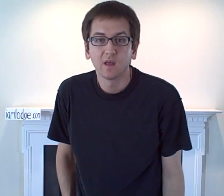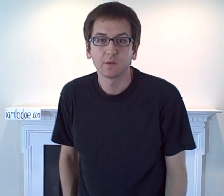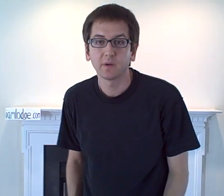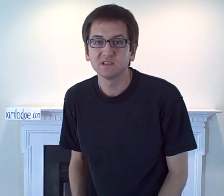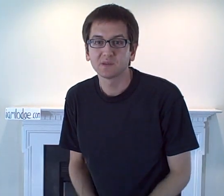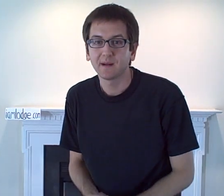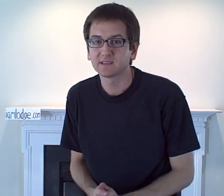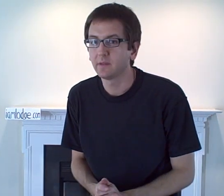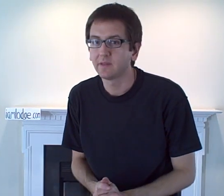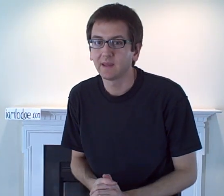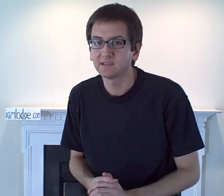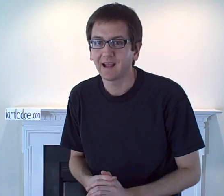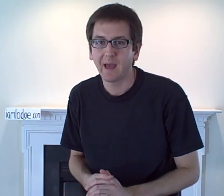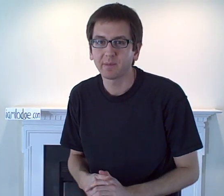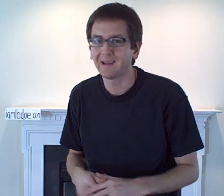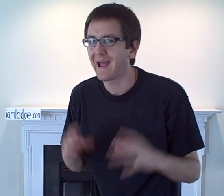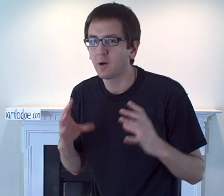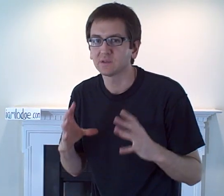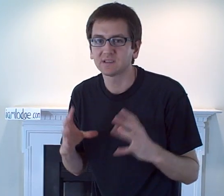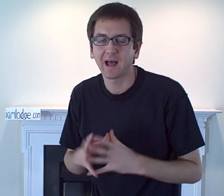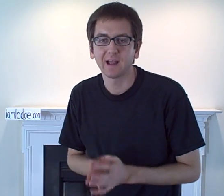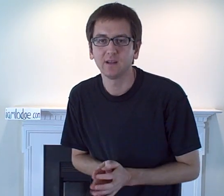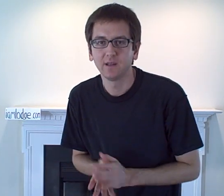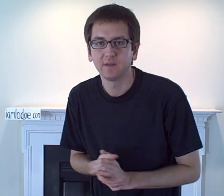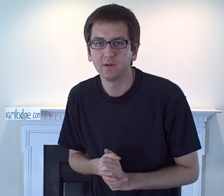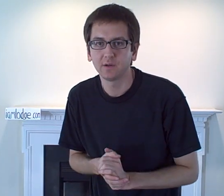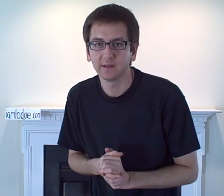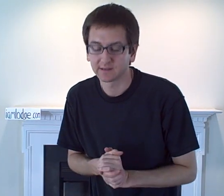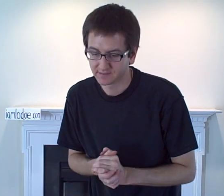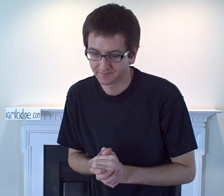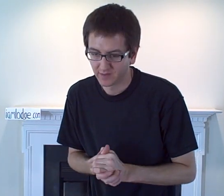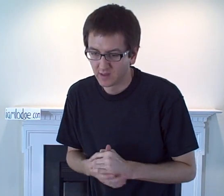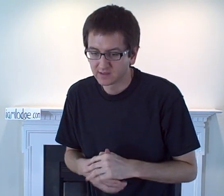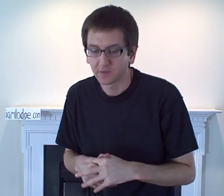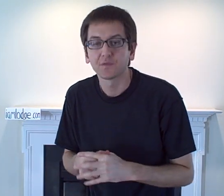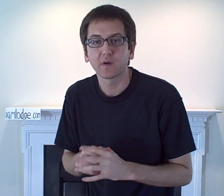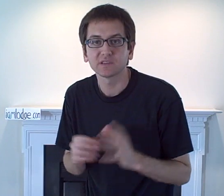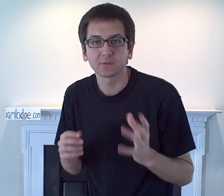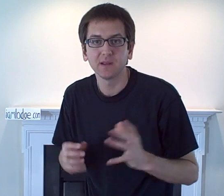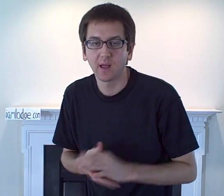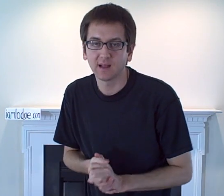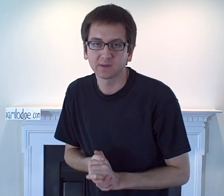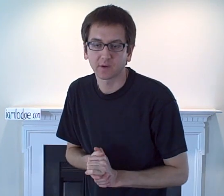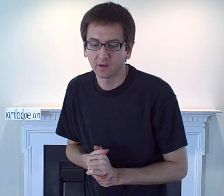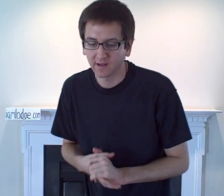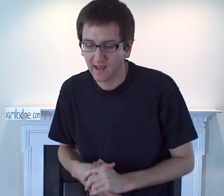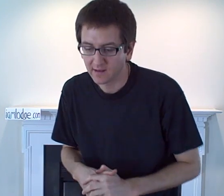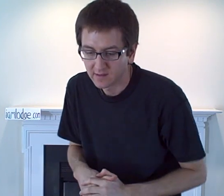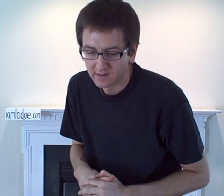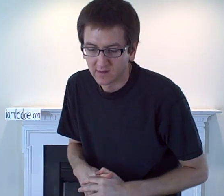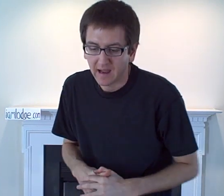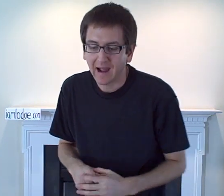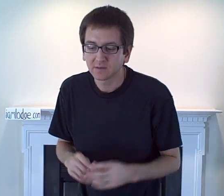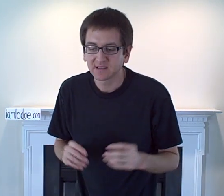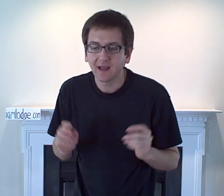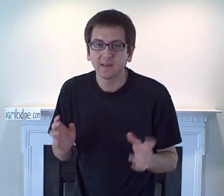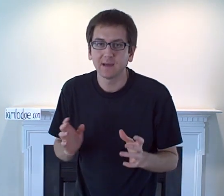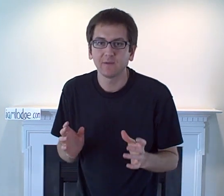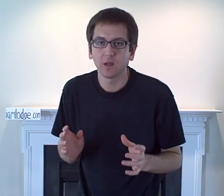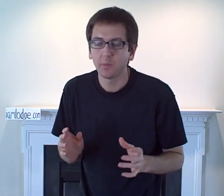The bridge is about some of the things that happen outside the nucleus. So the first three lines that we're going look at, outside the envelope,